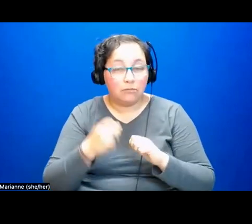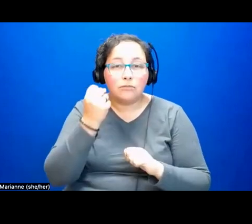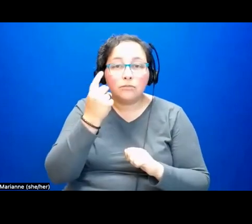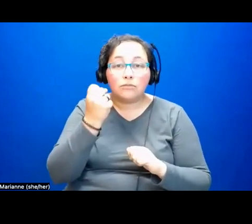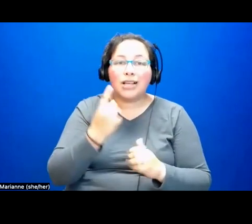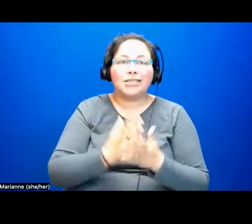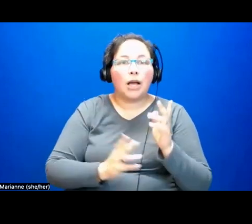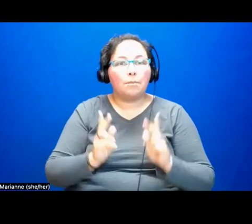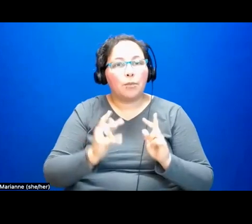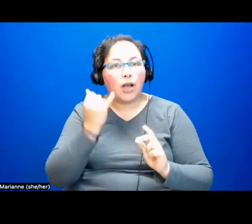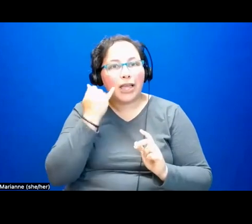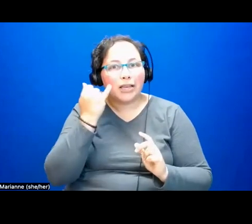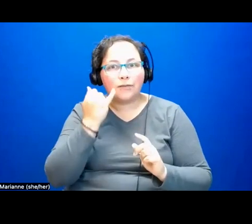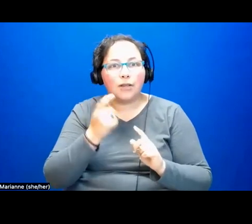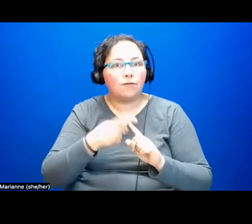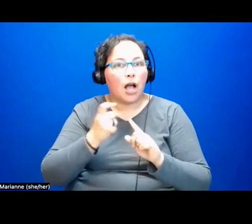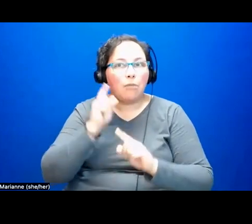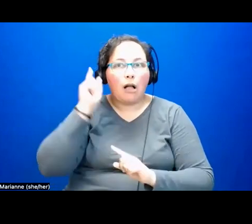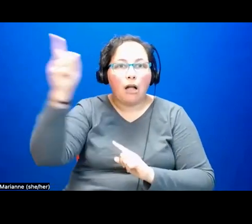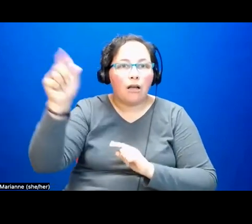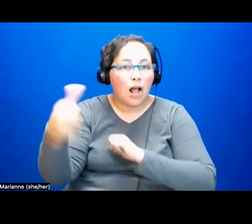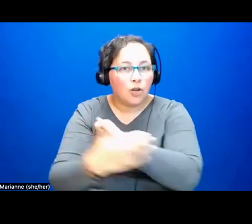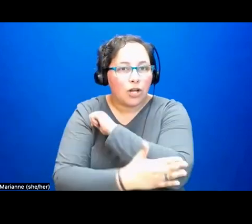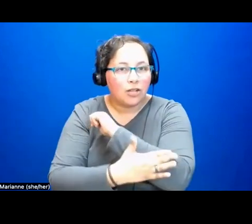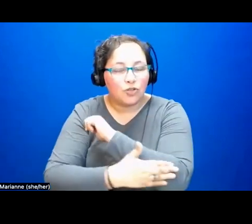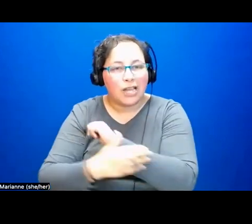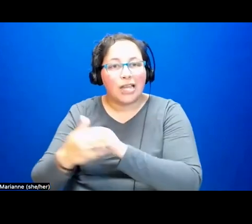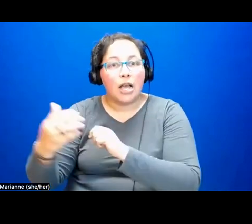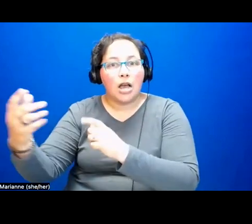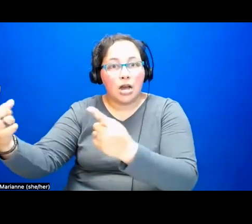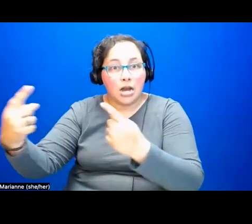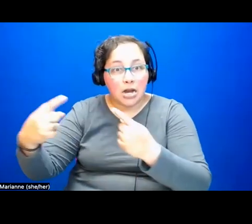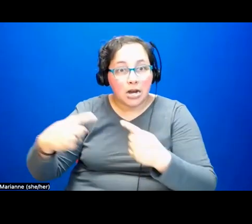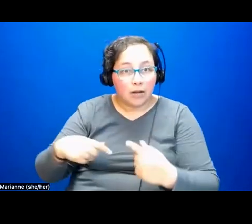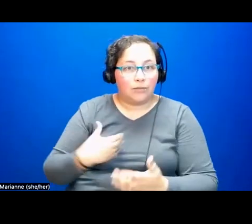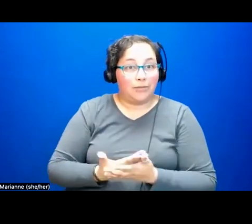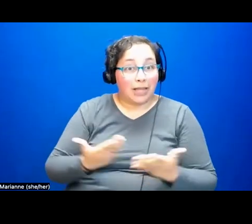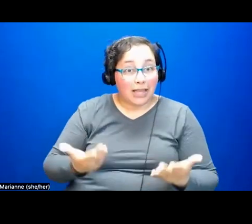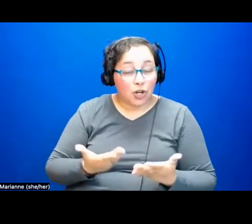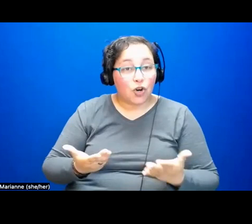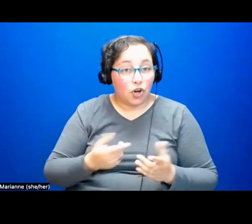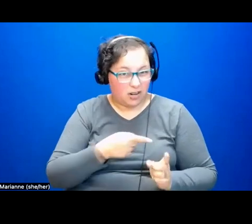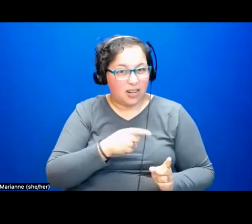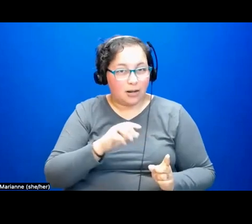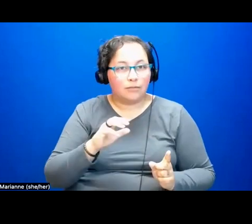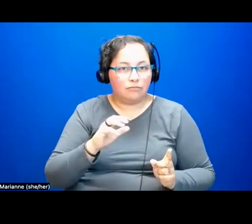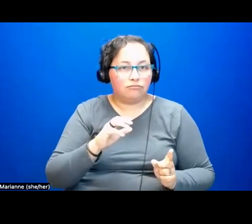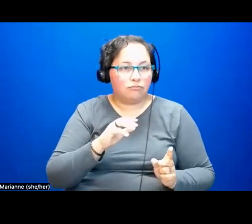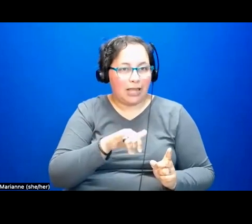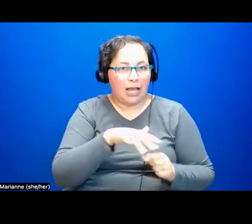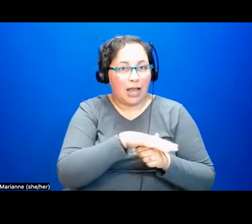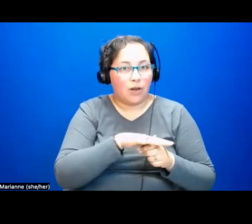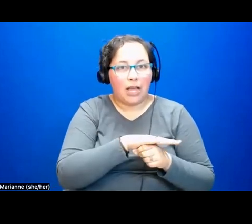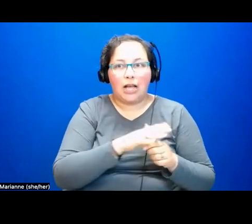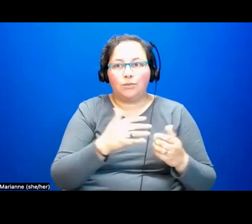long distance migrants of one sort or another, that would turn into the kinds of of killing forces